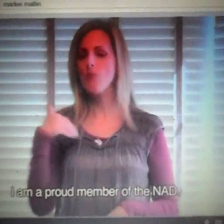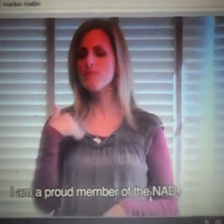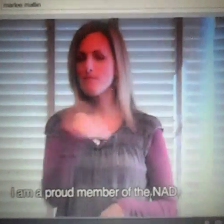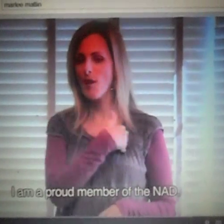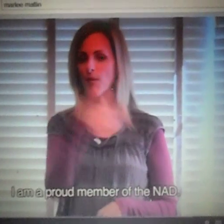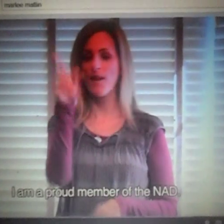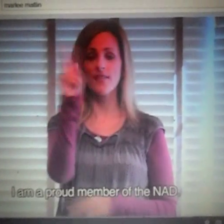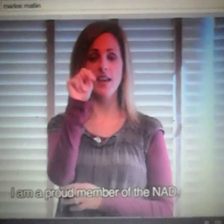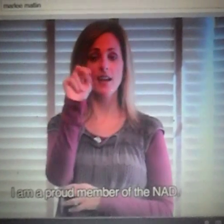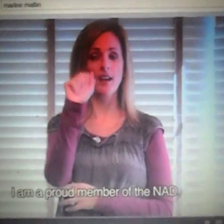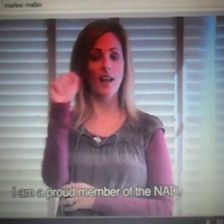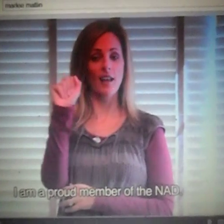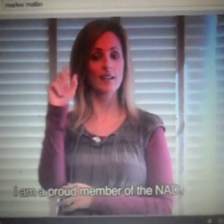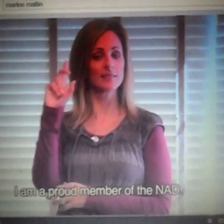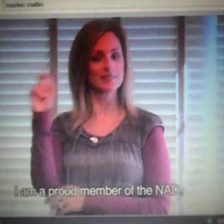proud member of the NAD.